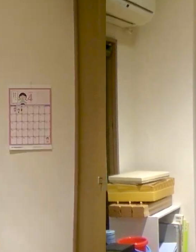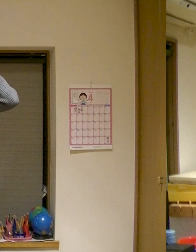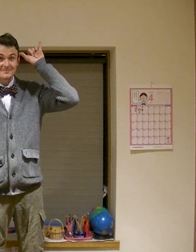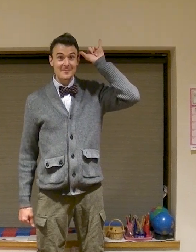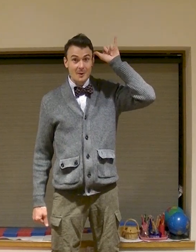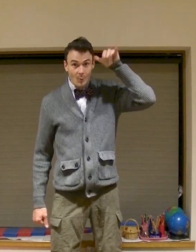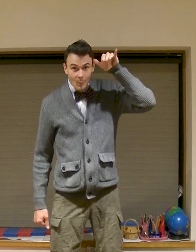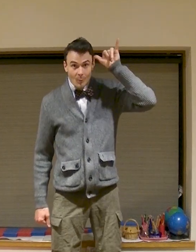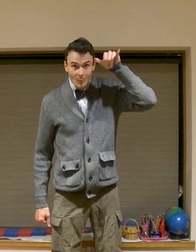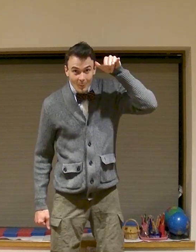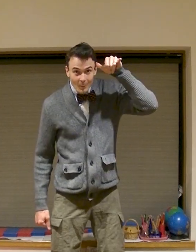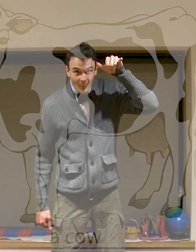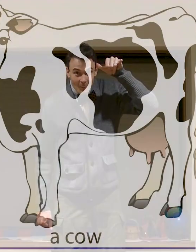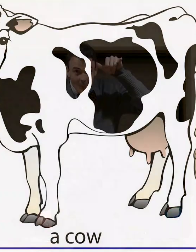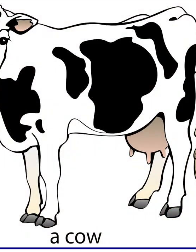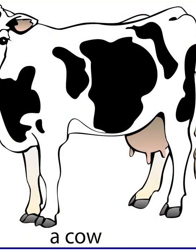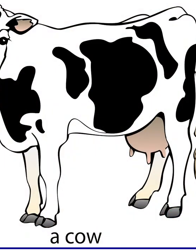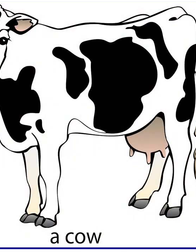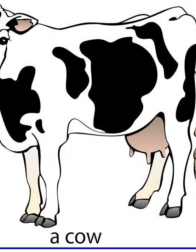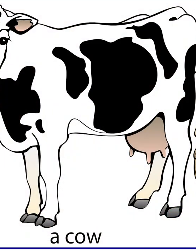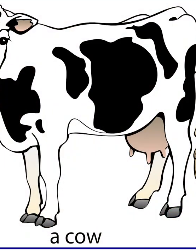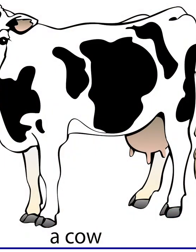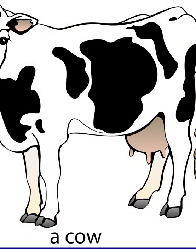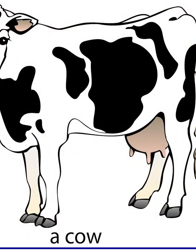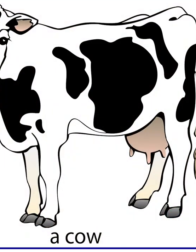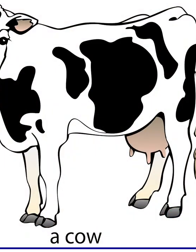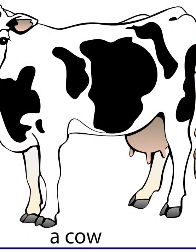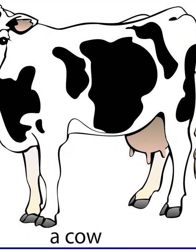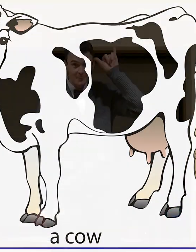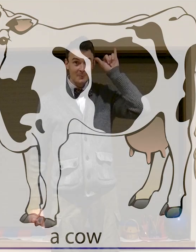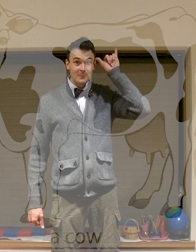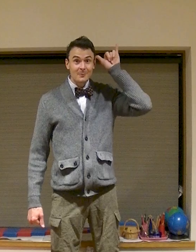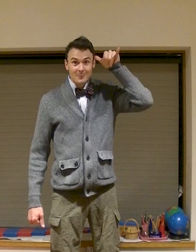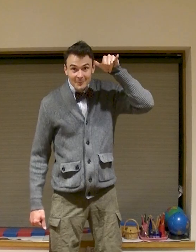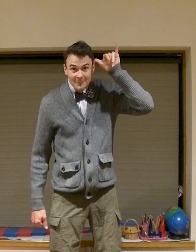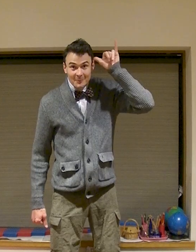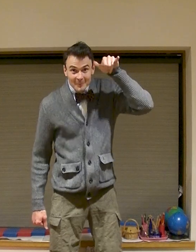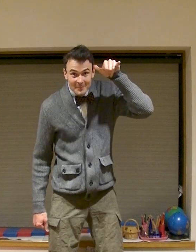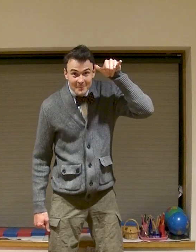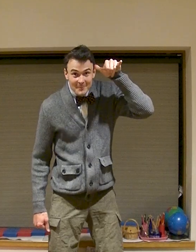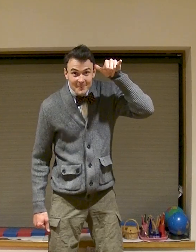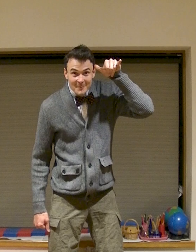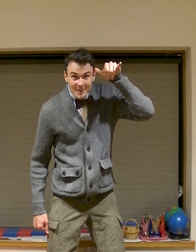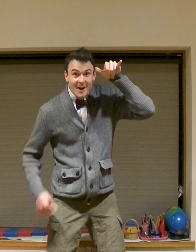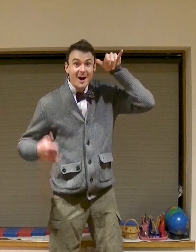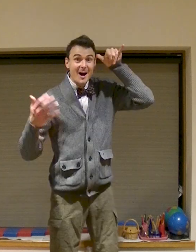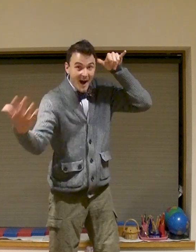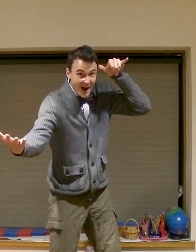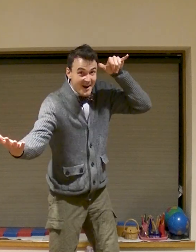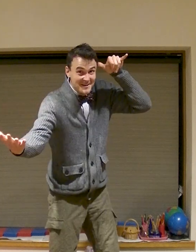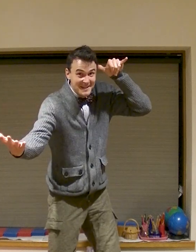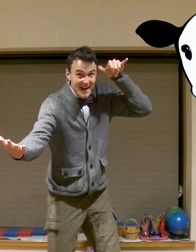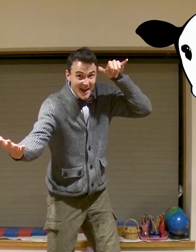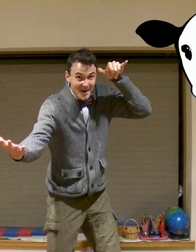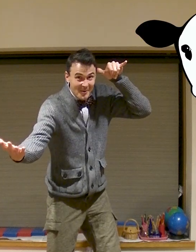a Pillow